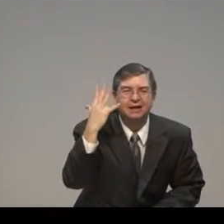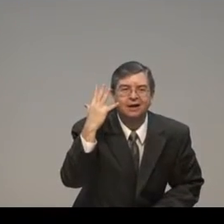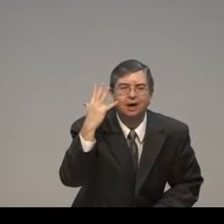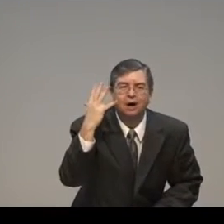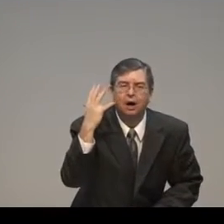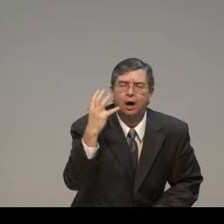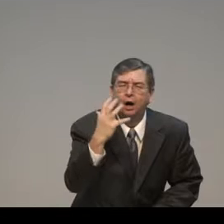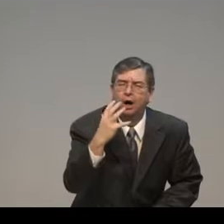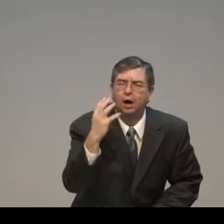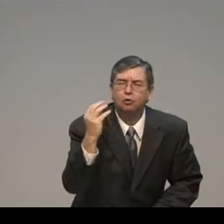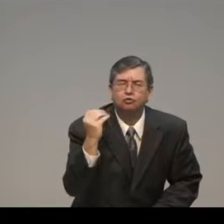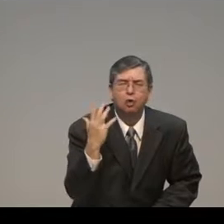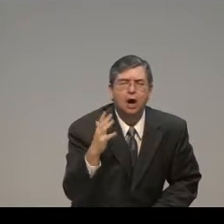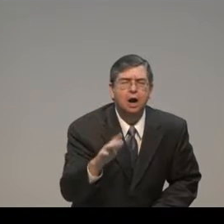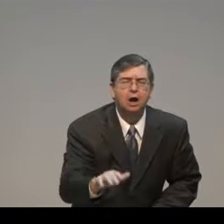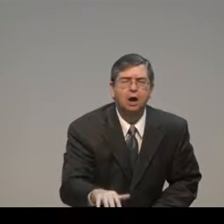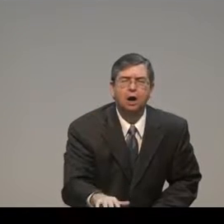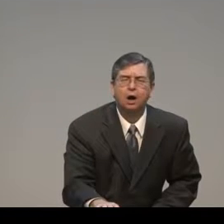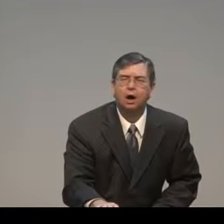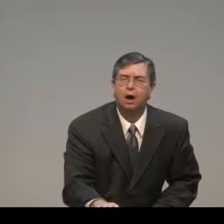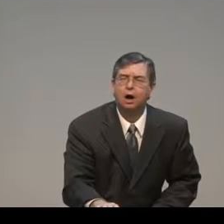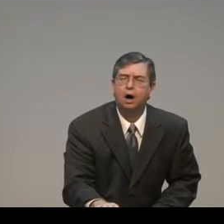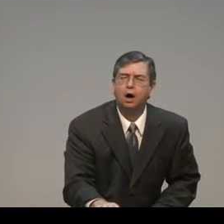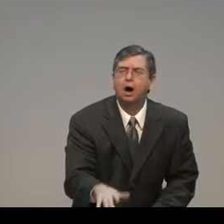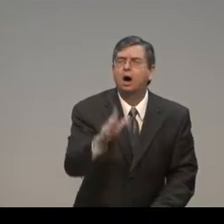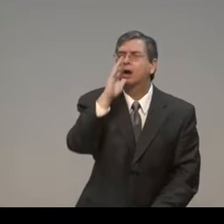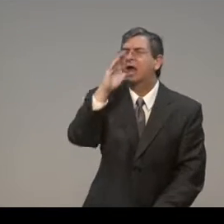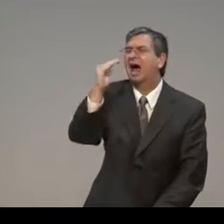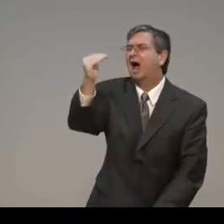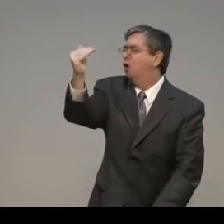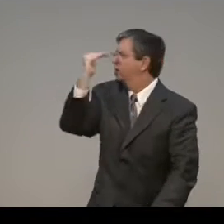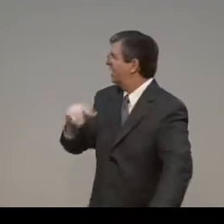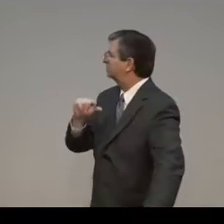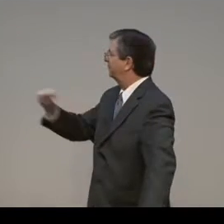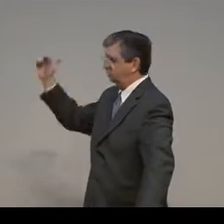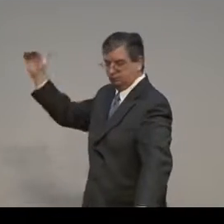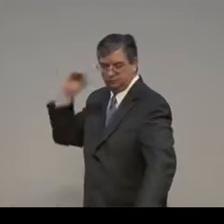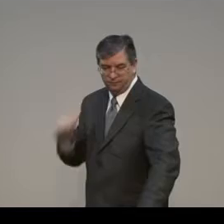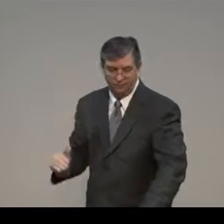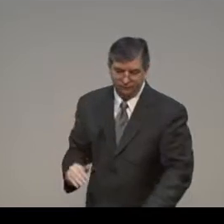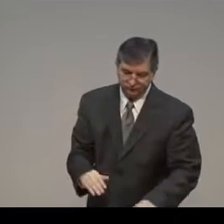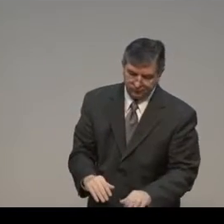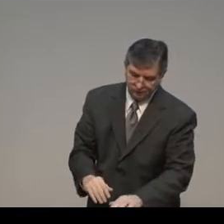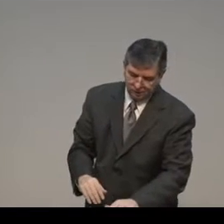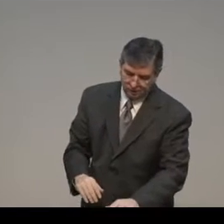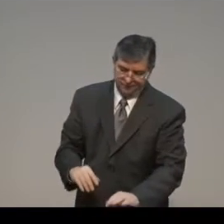help me. But we are under the grace of Jesus. The next verse, please.